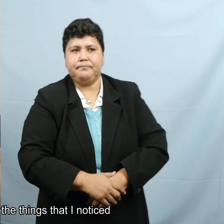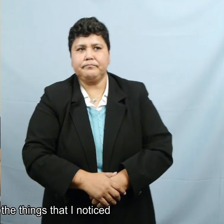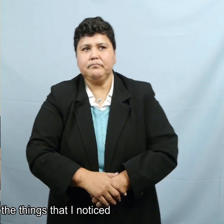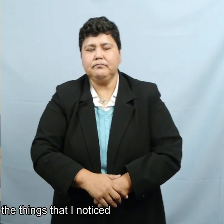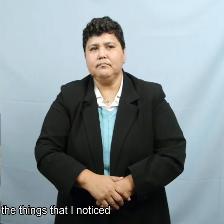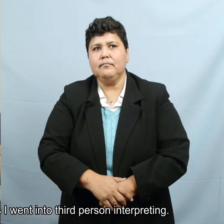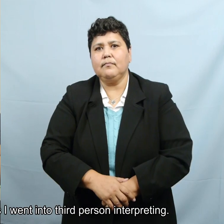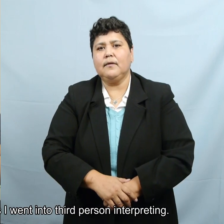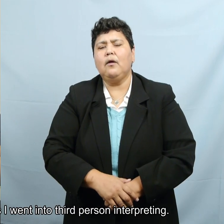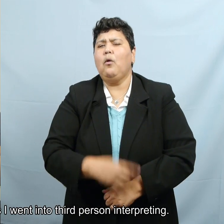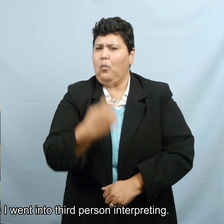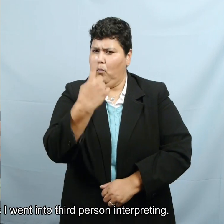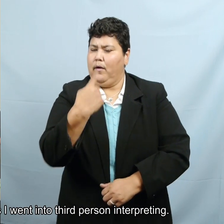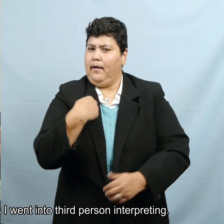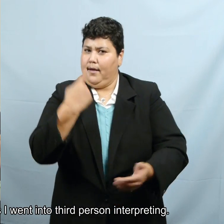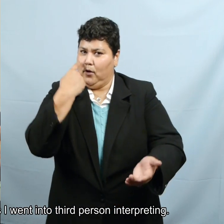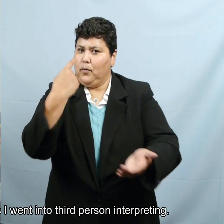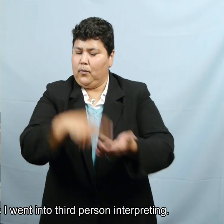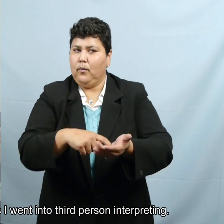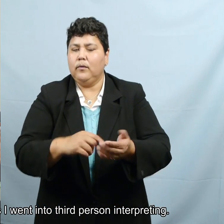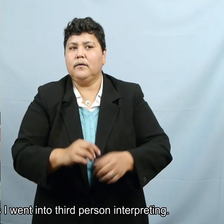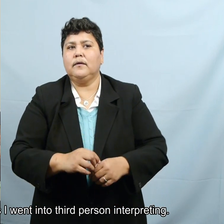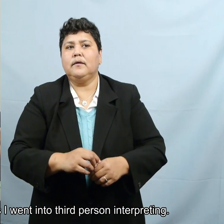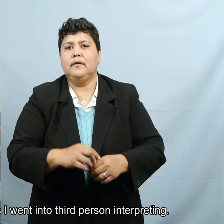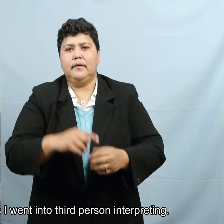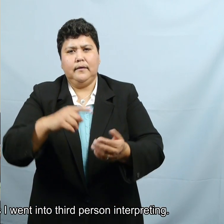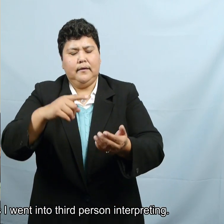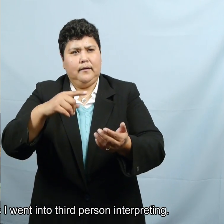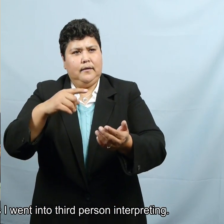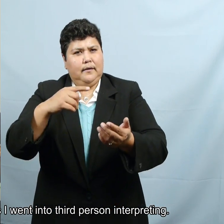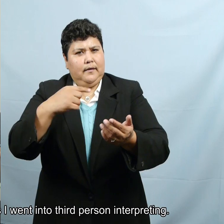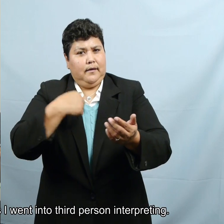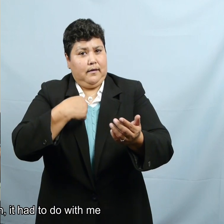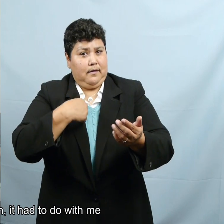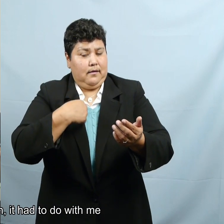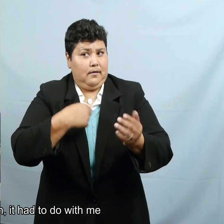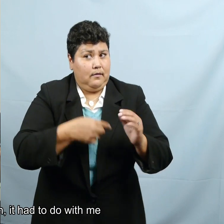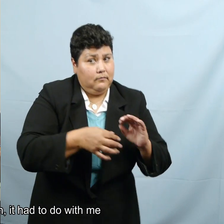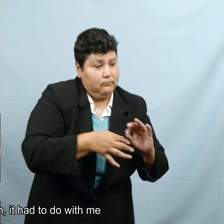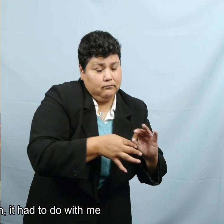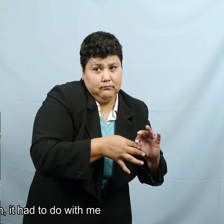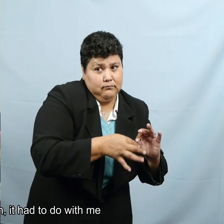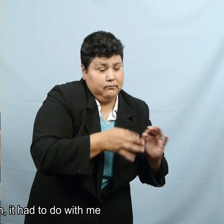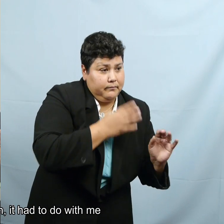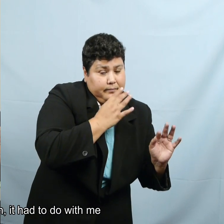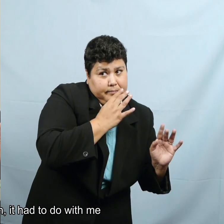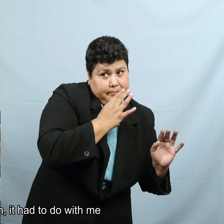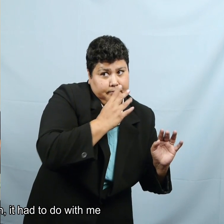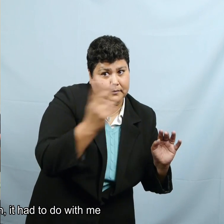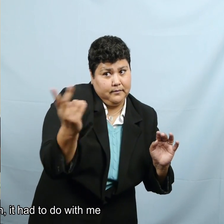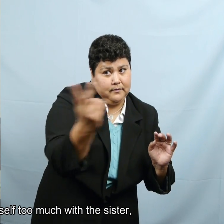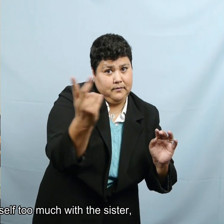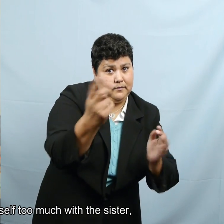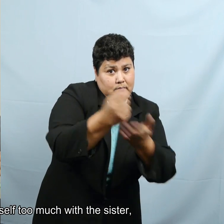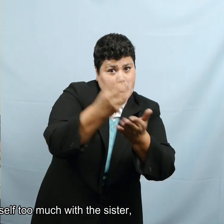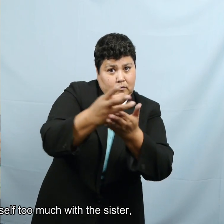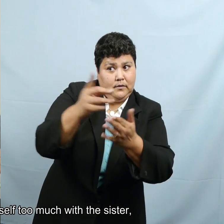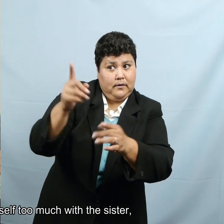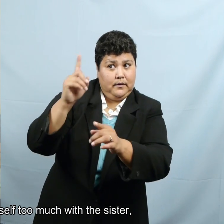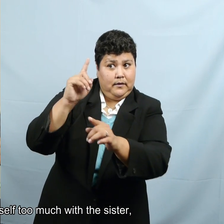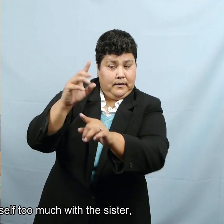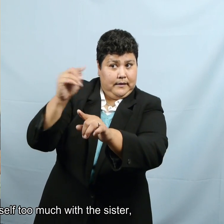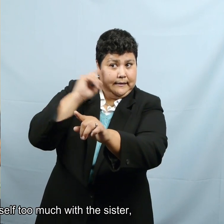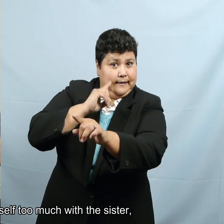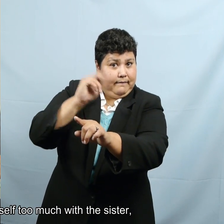One of the things that I noticed was that sometimes I went into third person interpreting. Again, it had to do with me